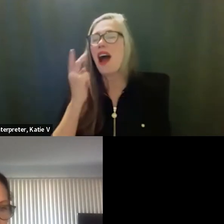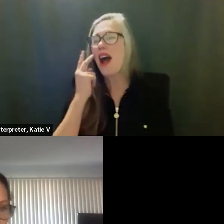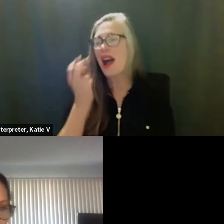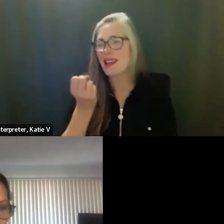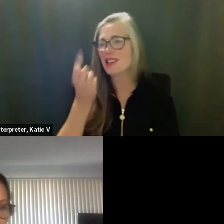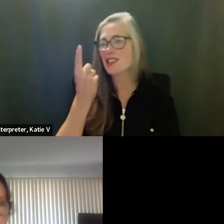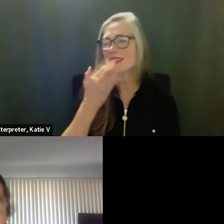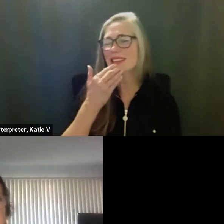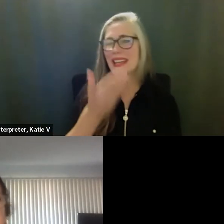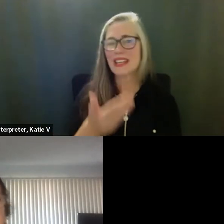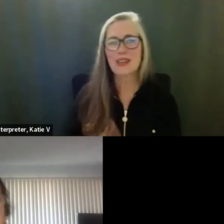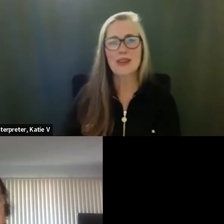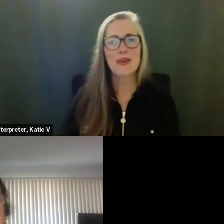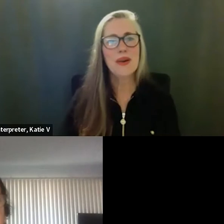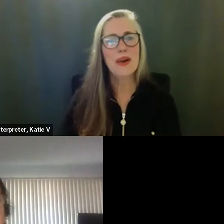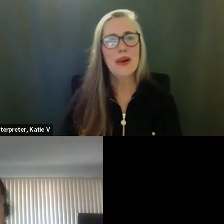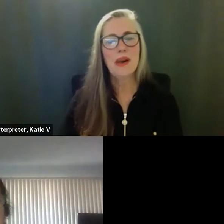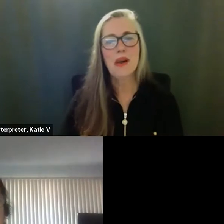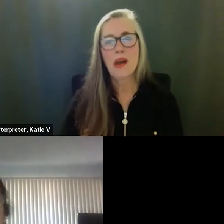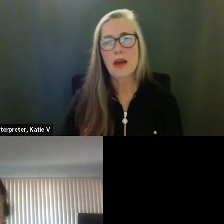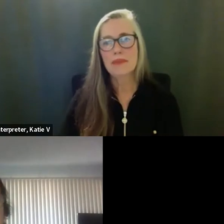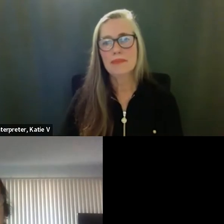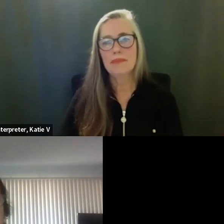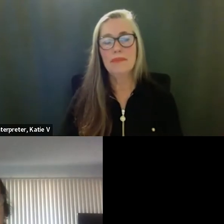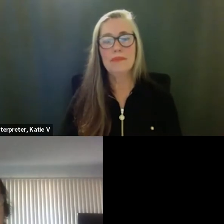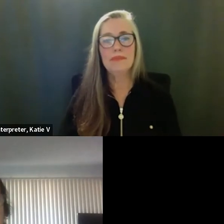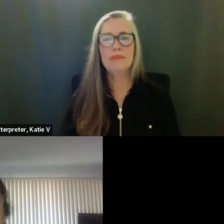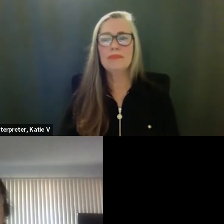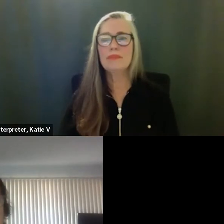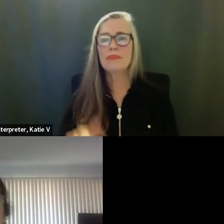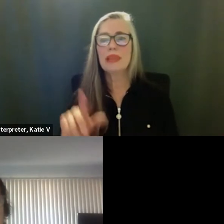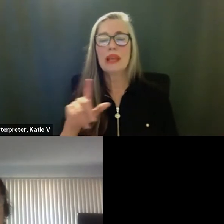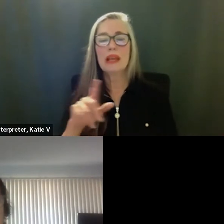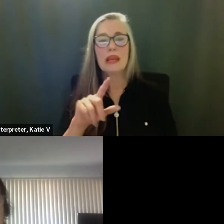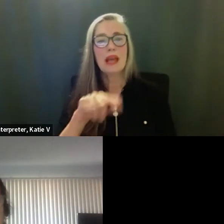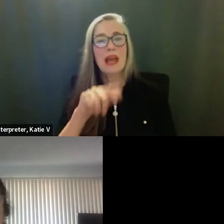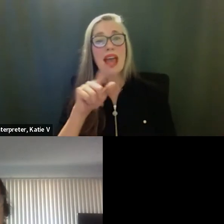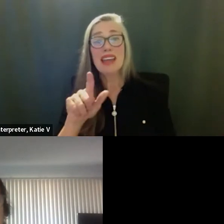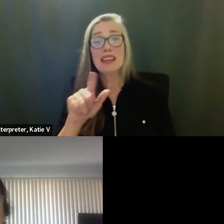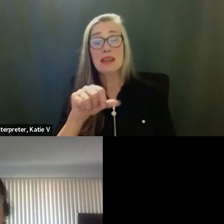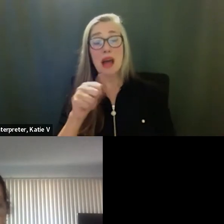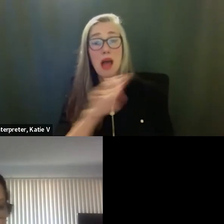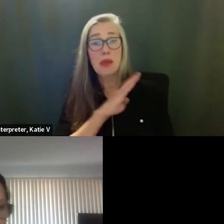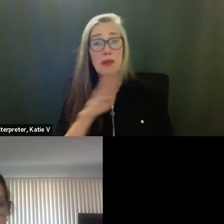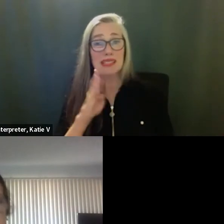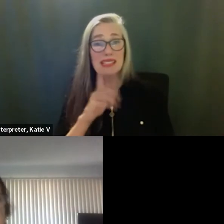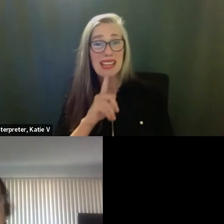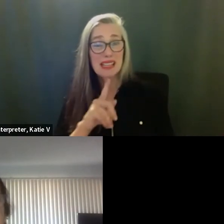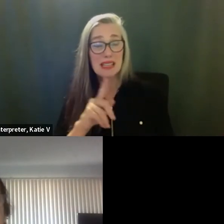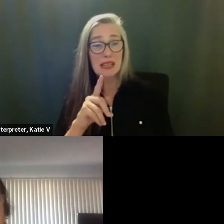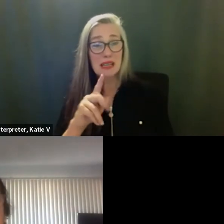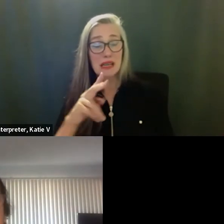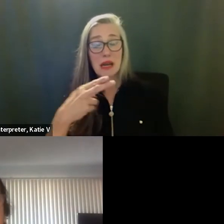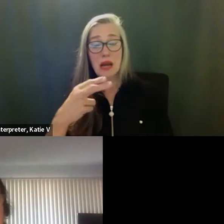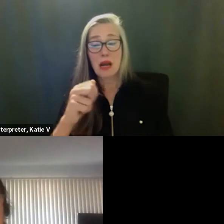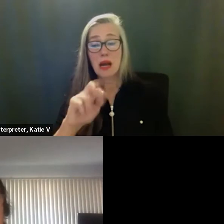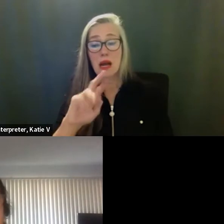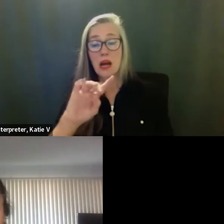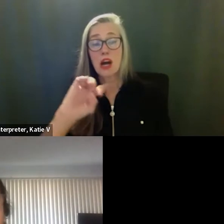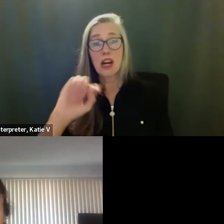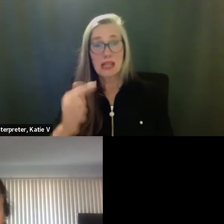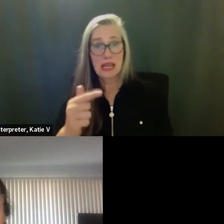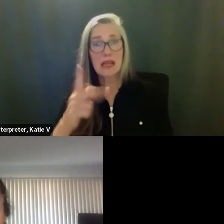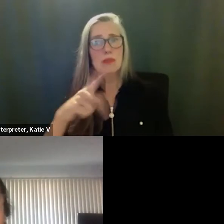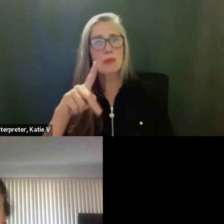Sure. Ms. Talvis. In the report, it says that Harding principal, Veronica Brinkley has been